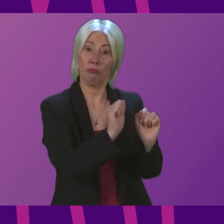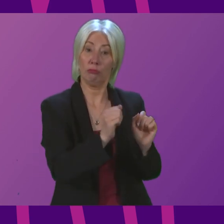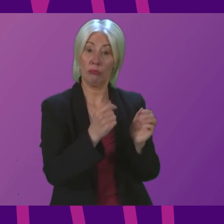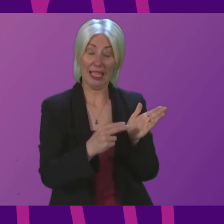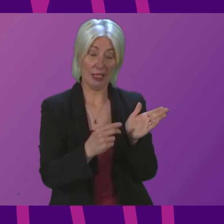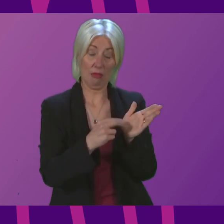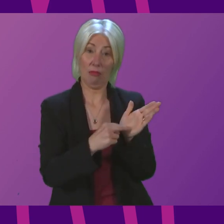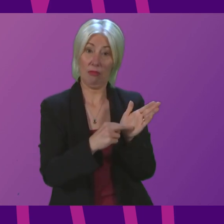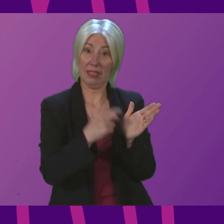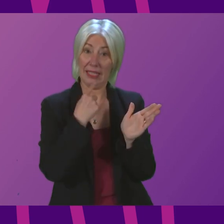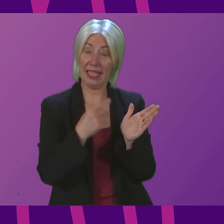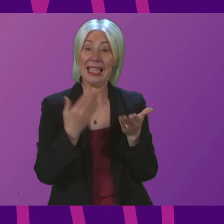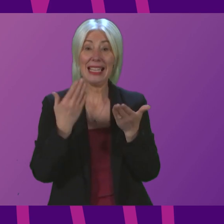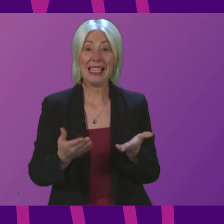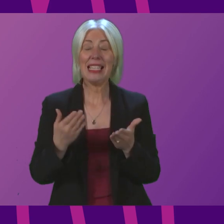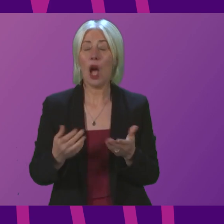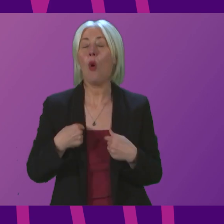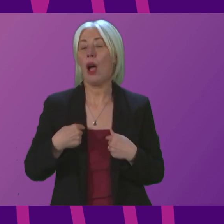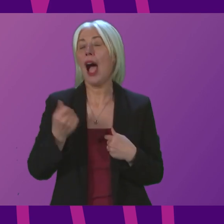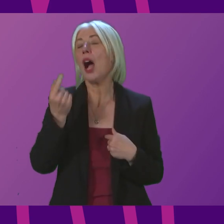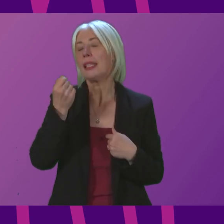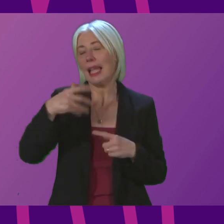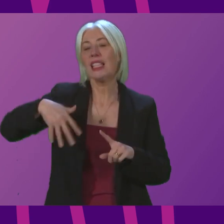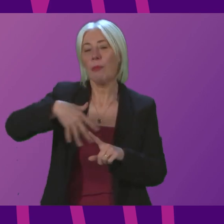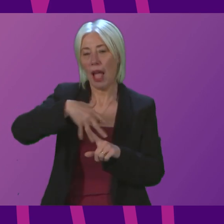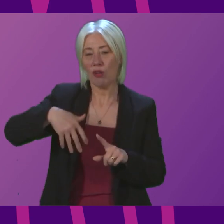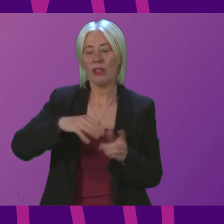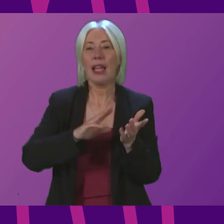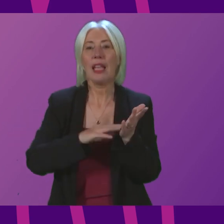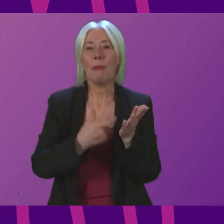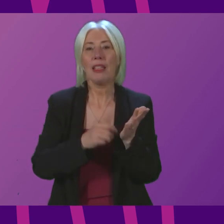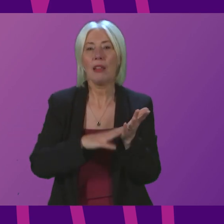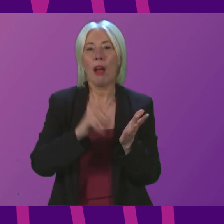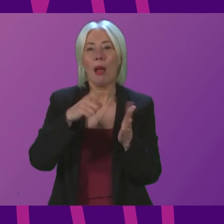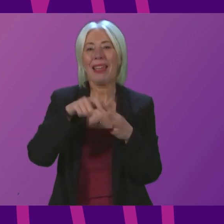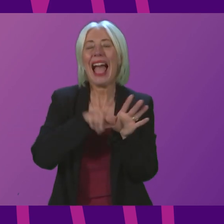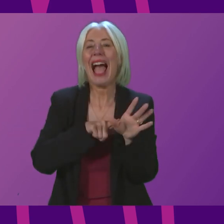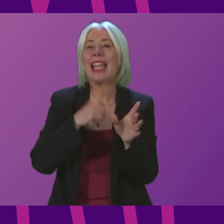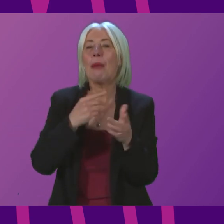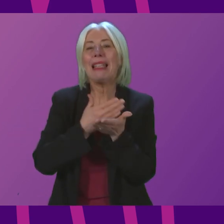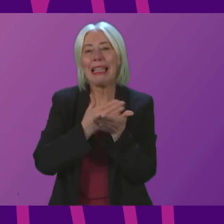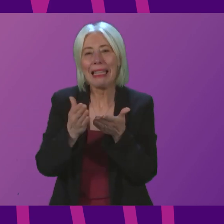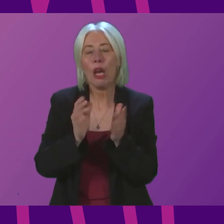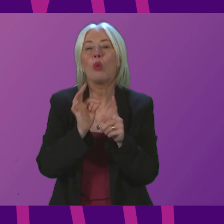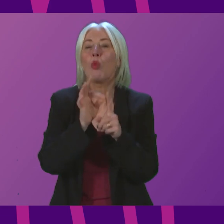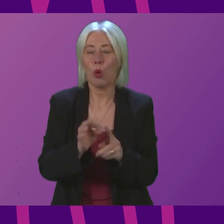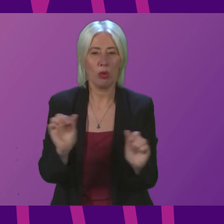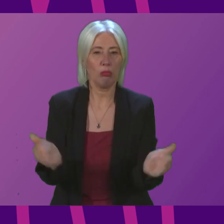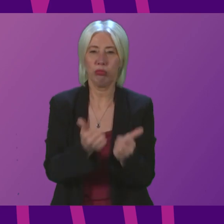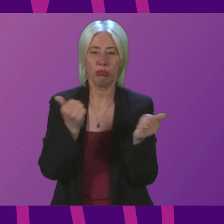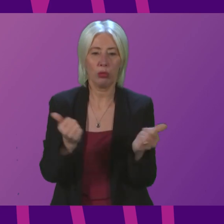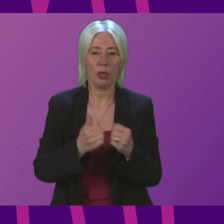says. He now understands the background and that Mr Mackay has cleared the proposal. And, well,